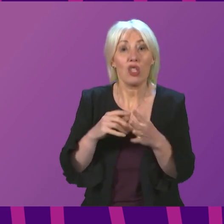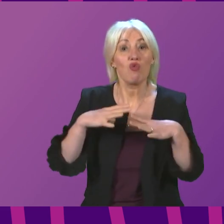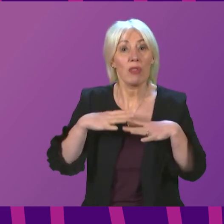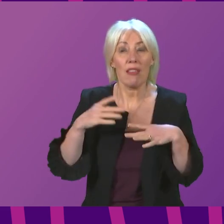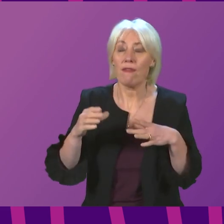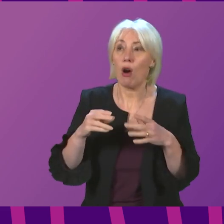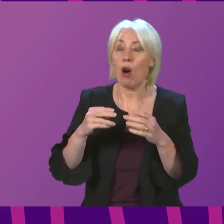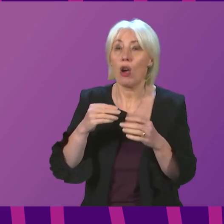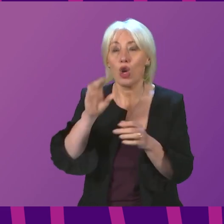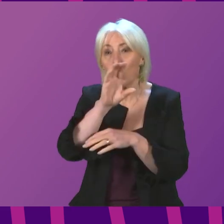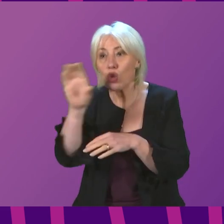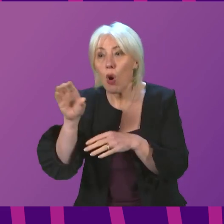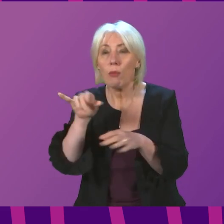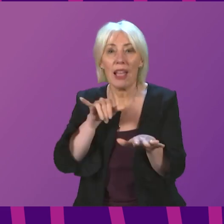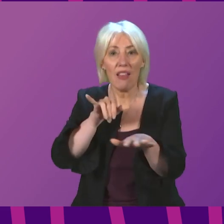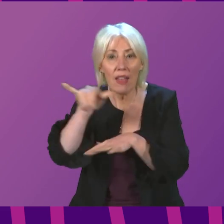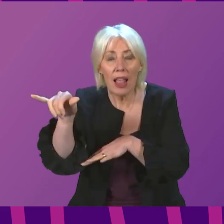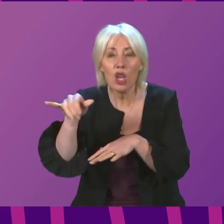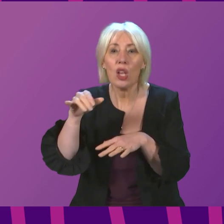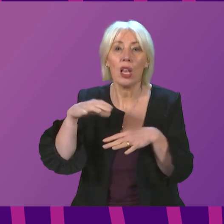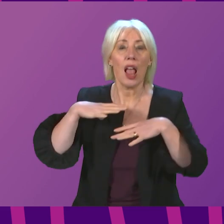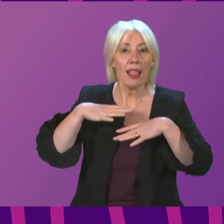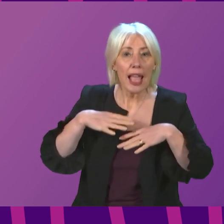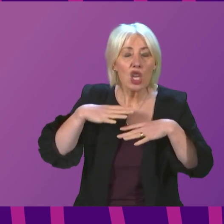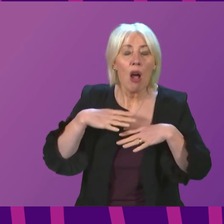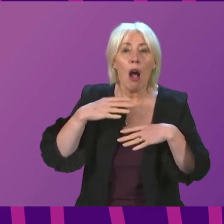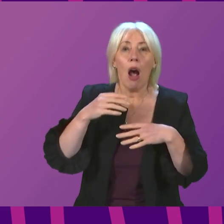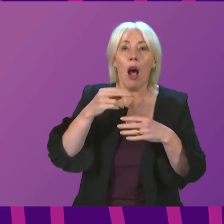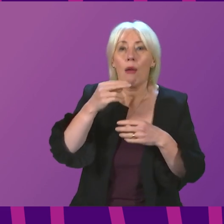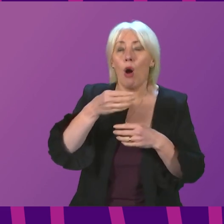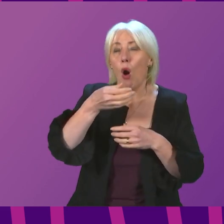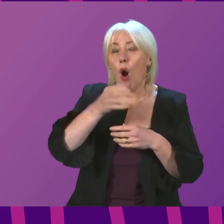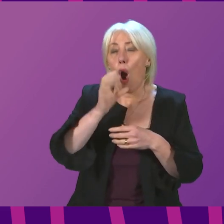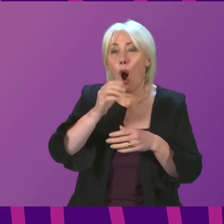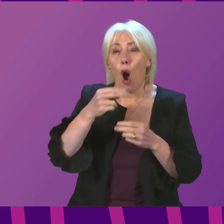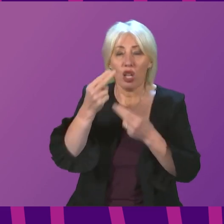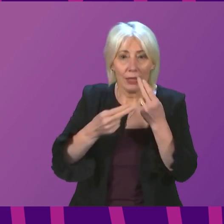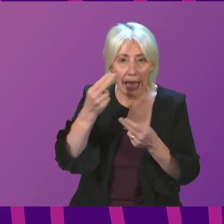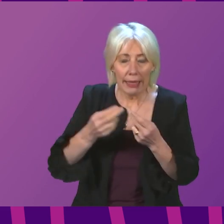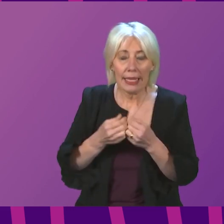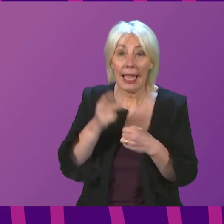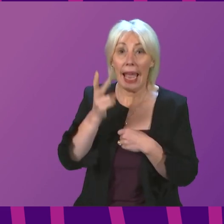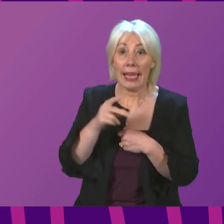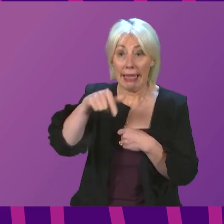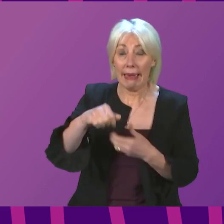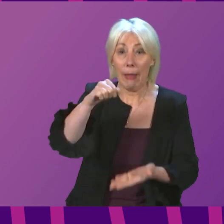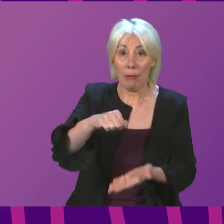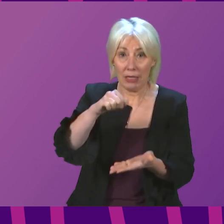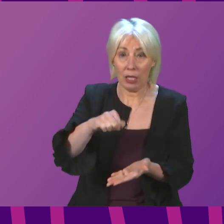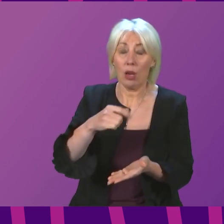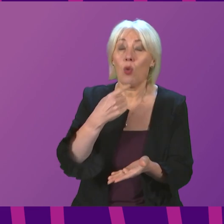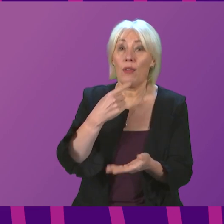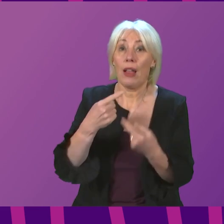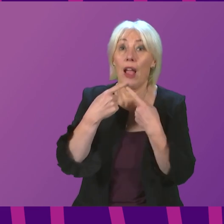hospitality and aviation over the course of this financial year. We have in the budget announced further support for part